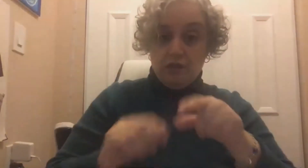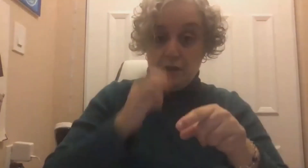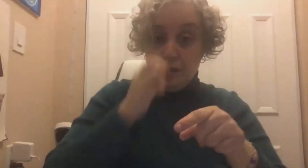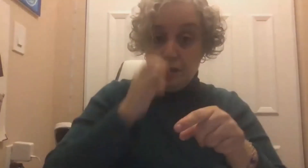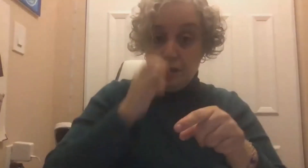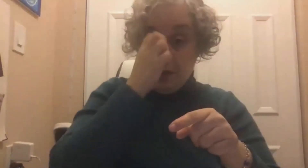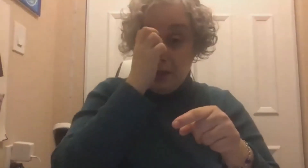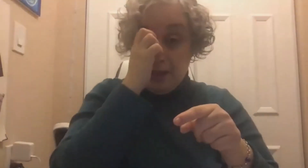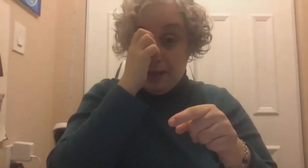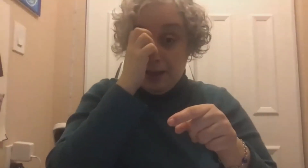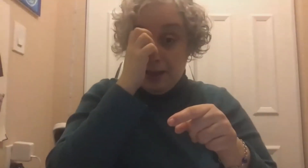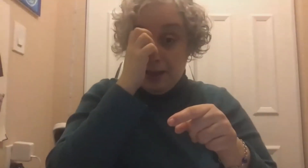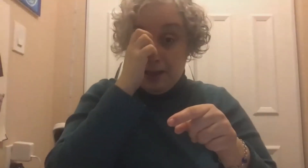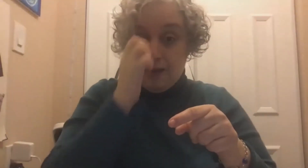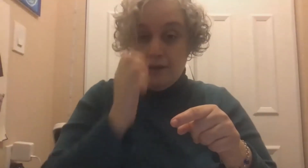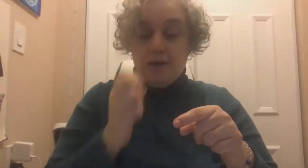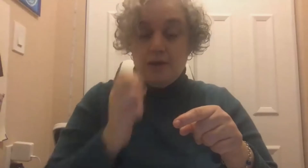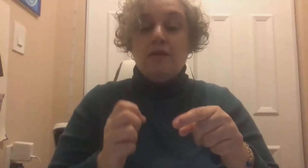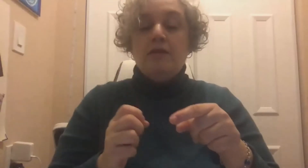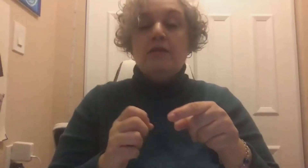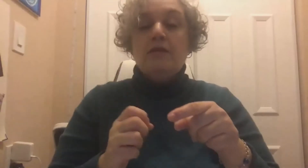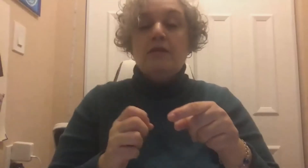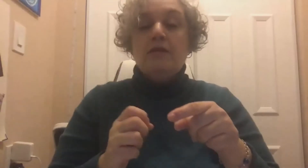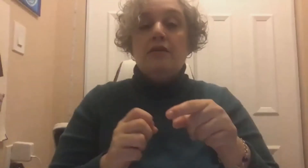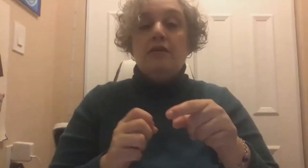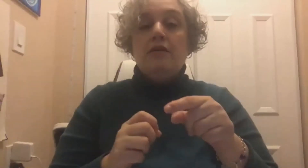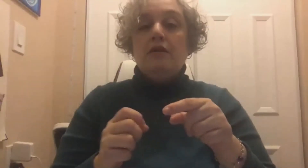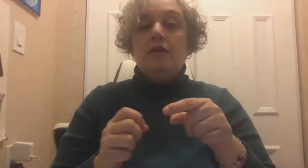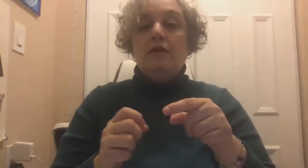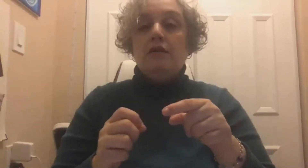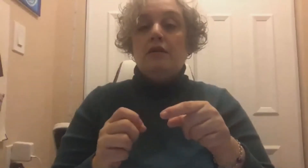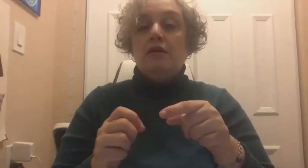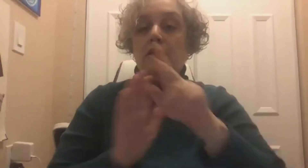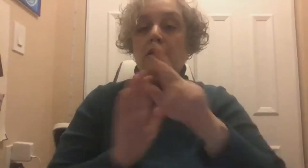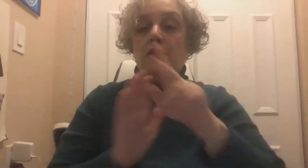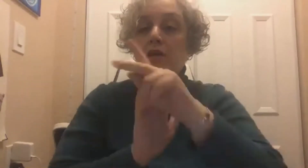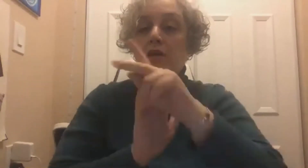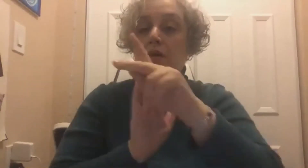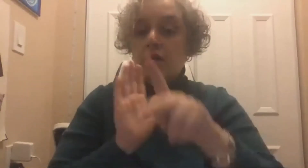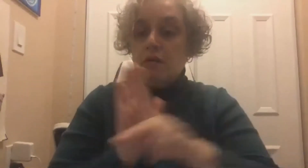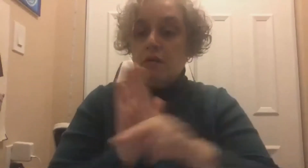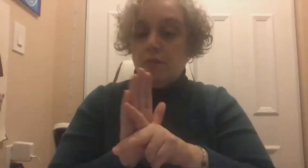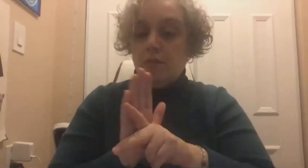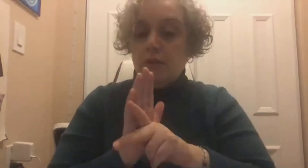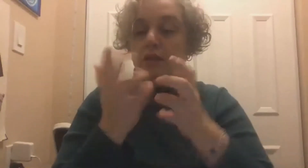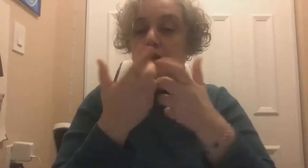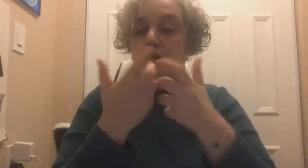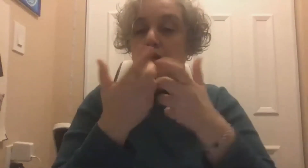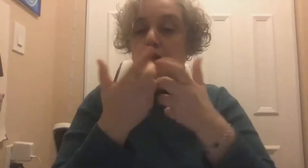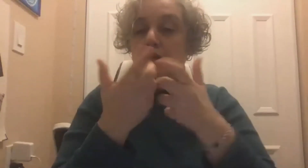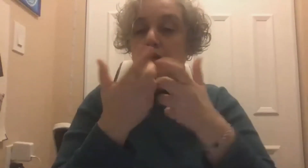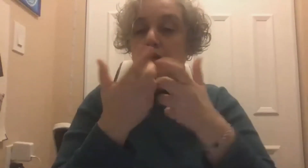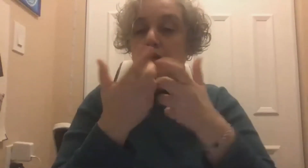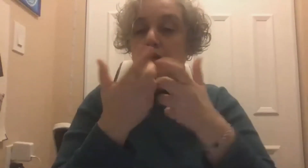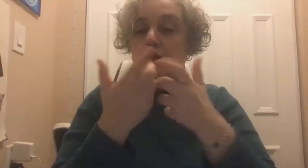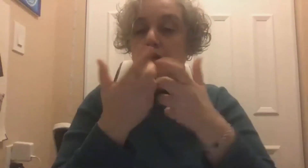So you need to figure out a way to focus more folks on